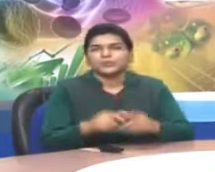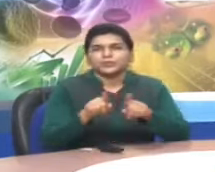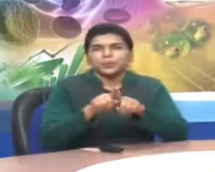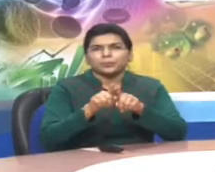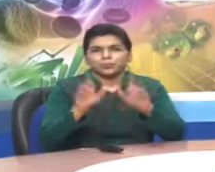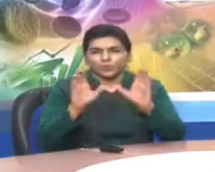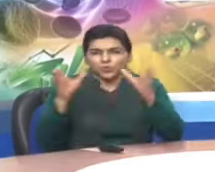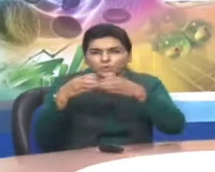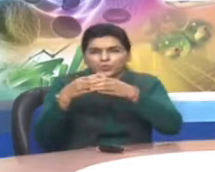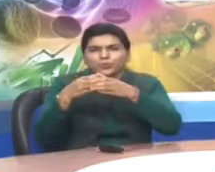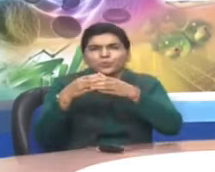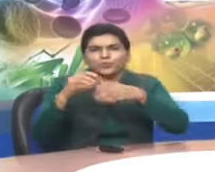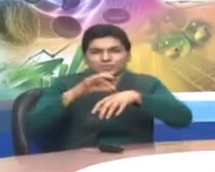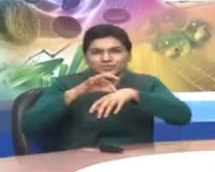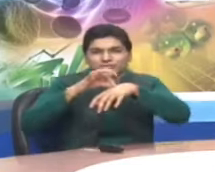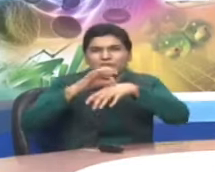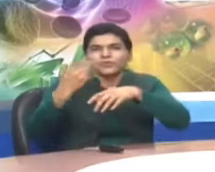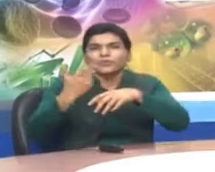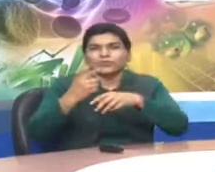gypsies.